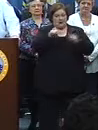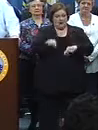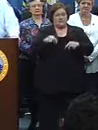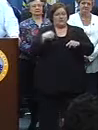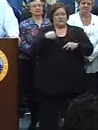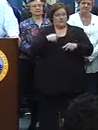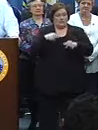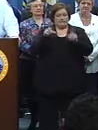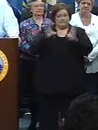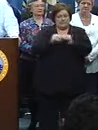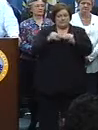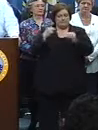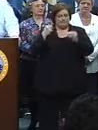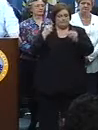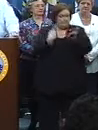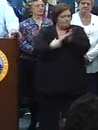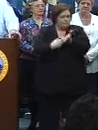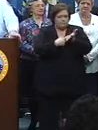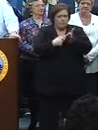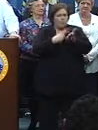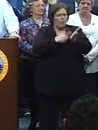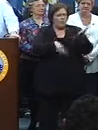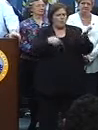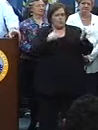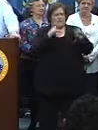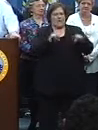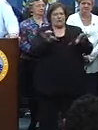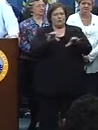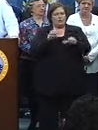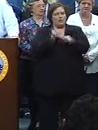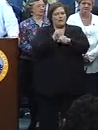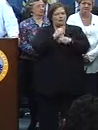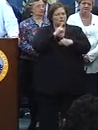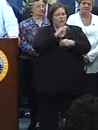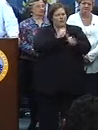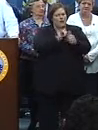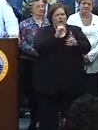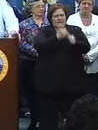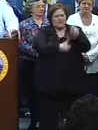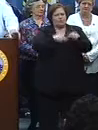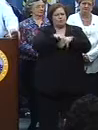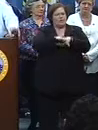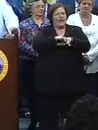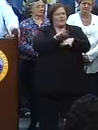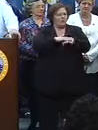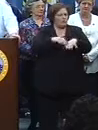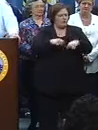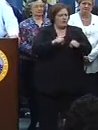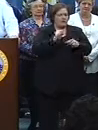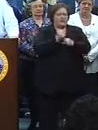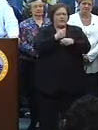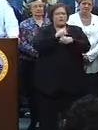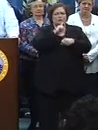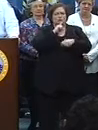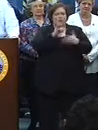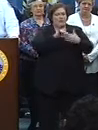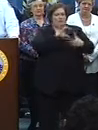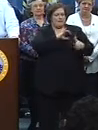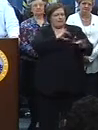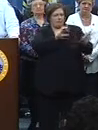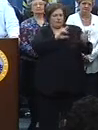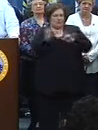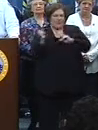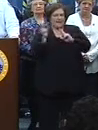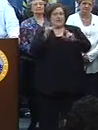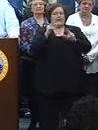sat down and we hammered out a deal. What is it we can do to get every one of these parades on the street? What is it we can do to get every one of these officers prepared and